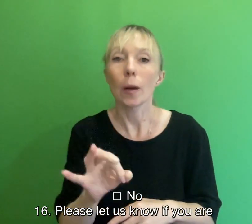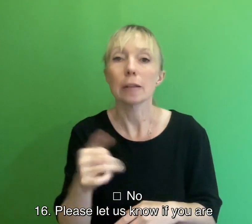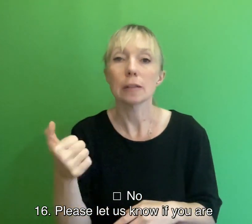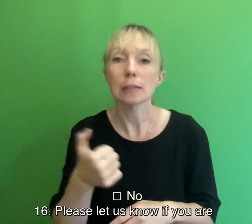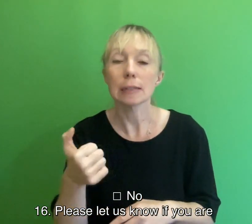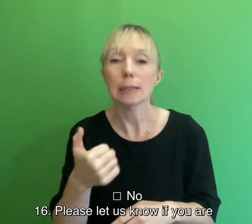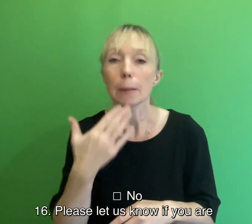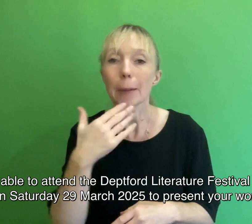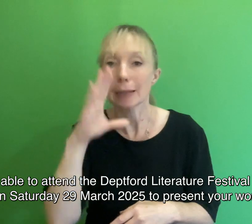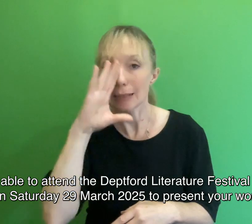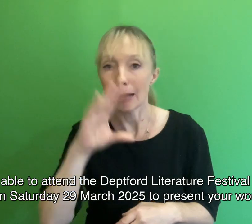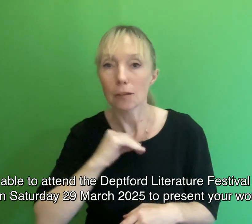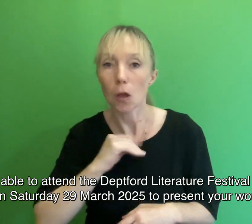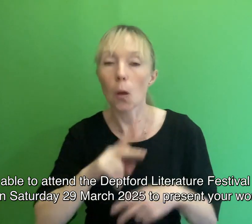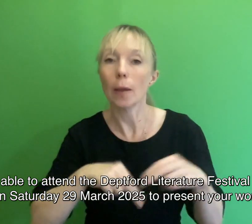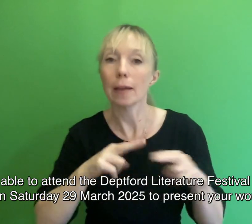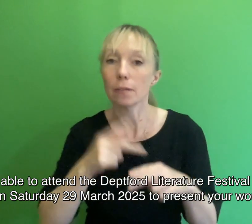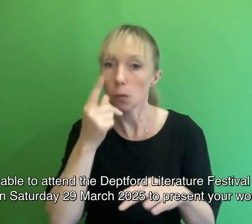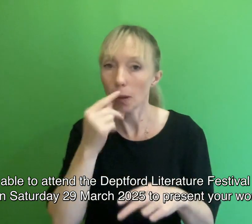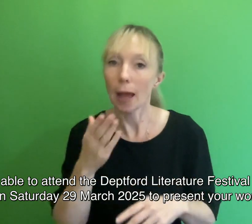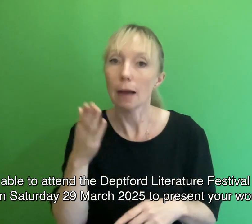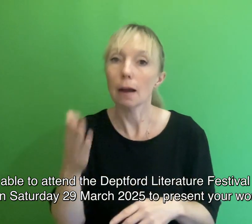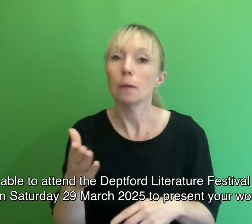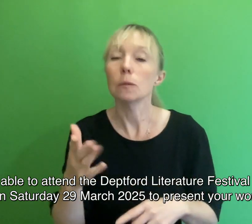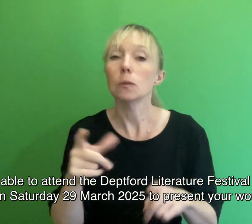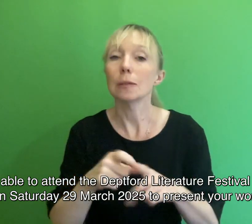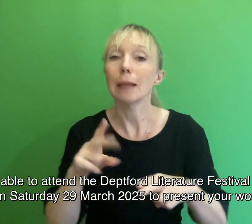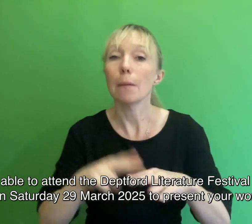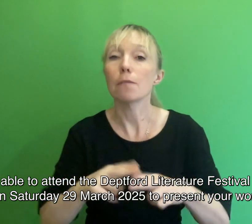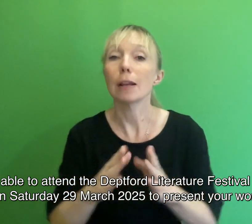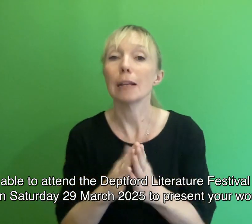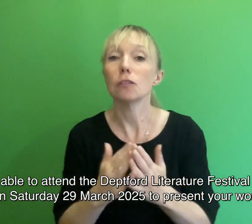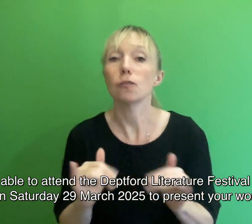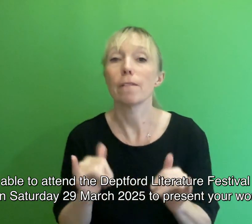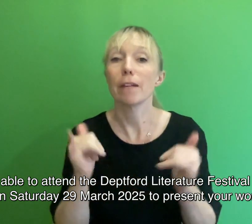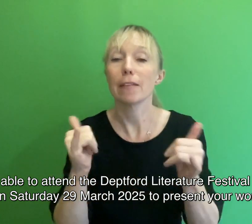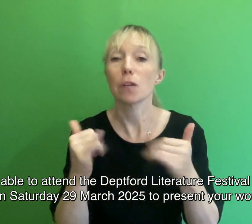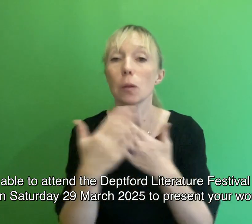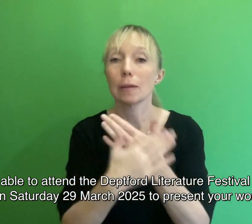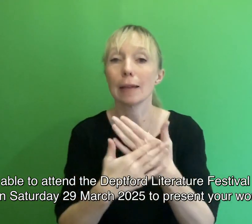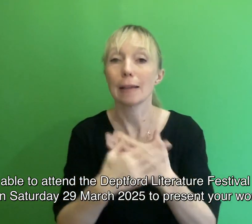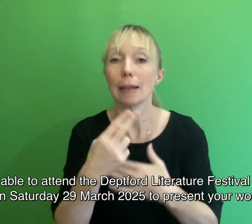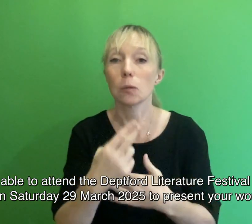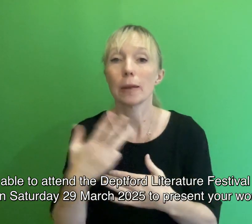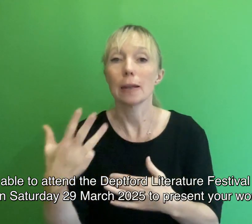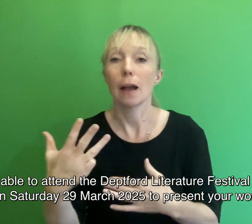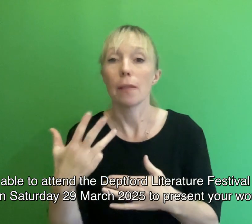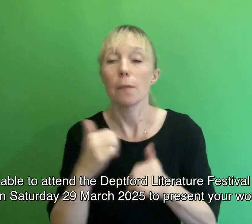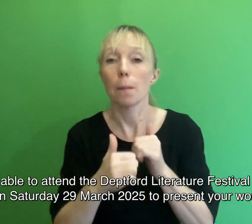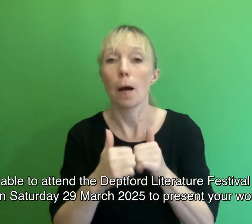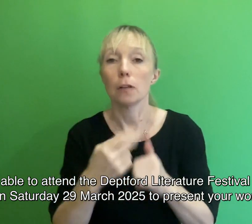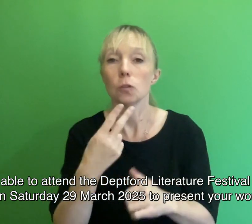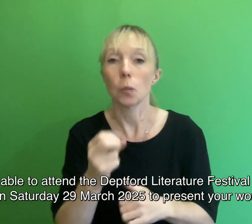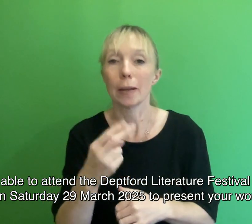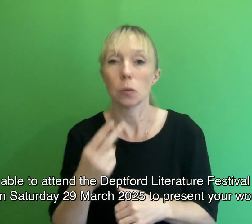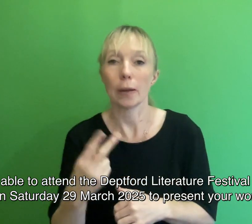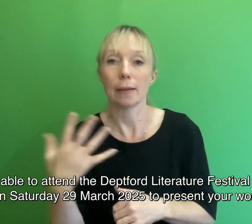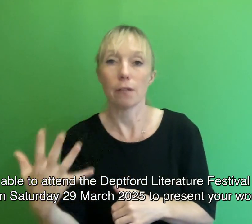us know if you are able to attend the Deptford Literature Festival on Saturday the 29th of March 2025 to present your